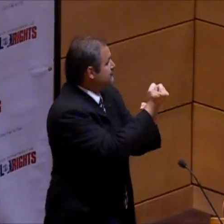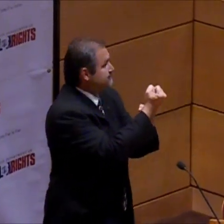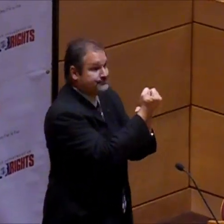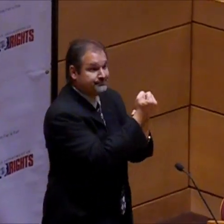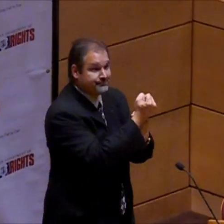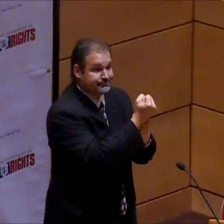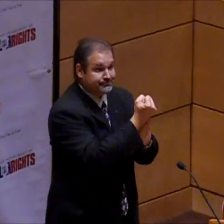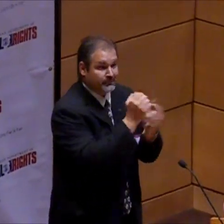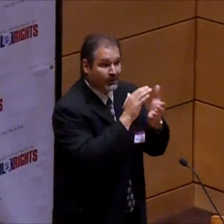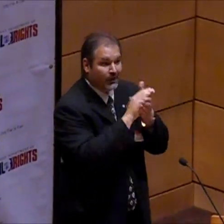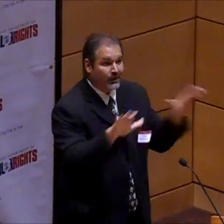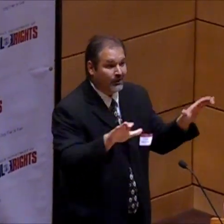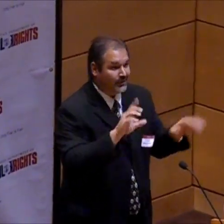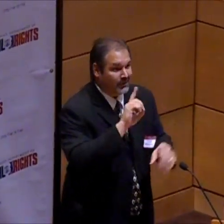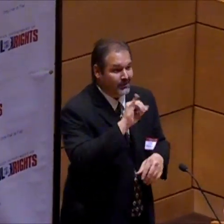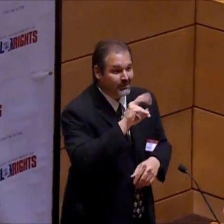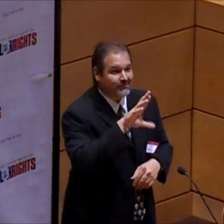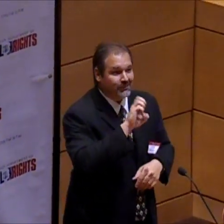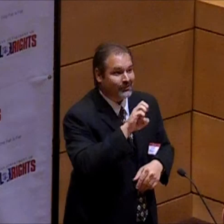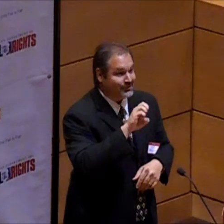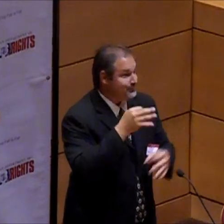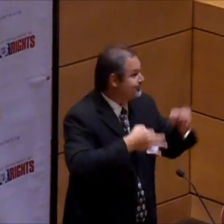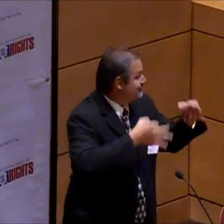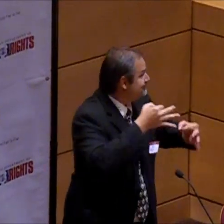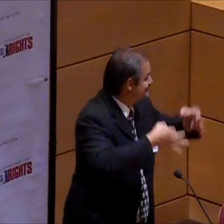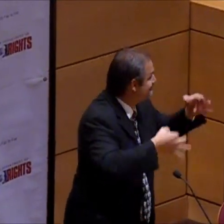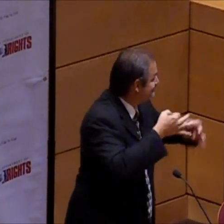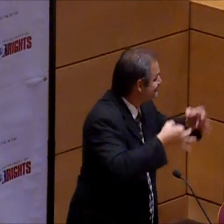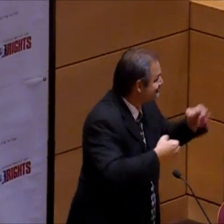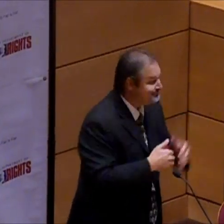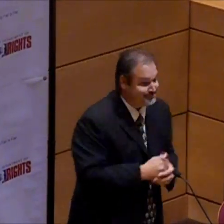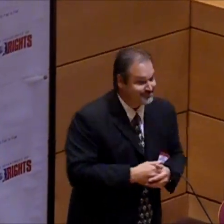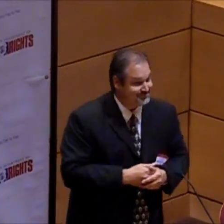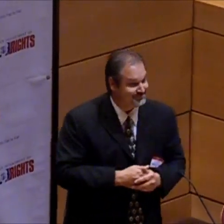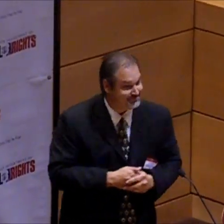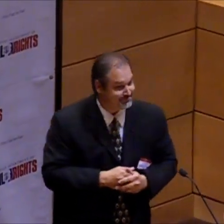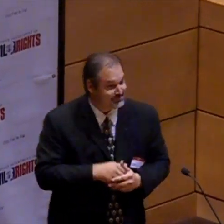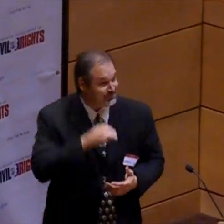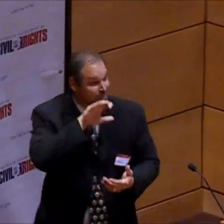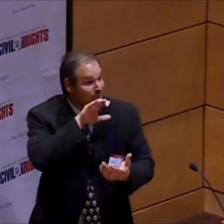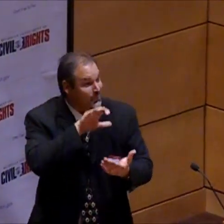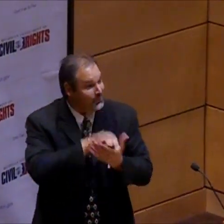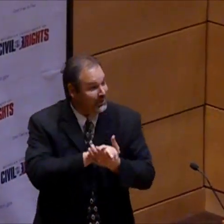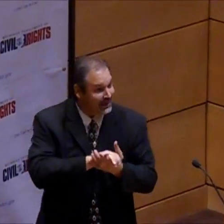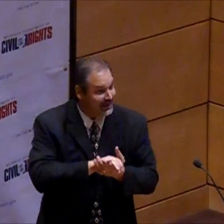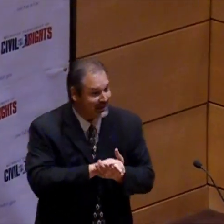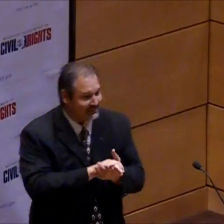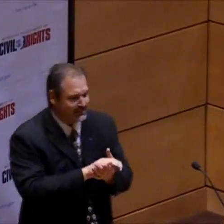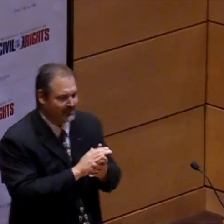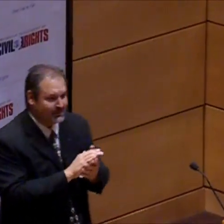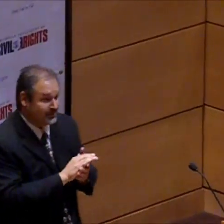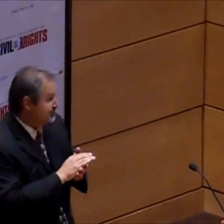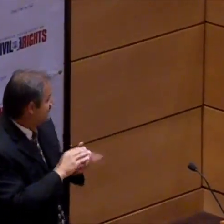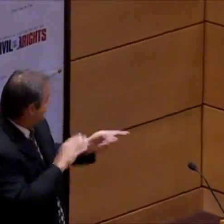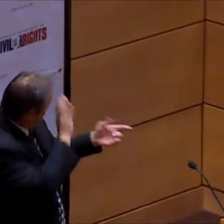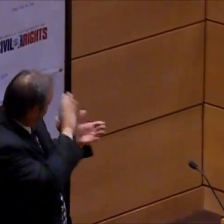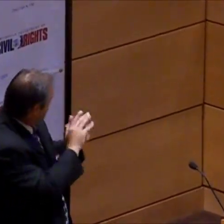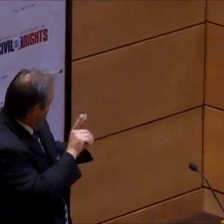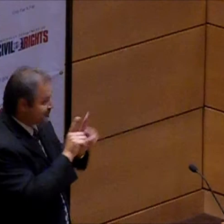We have a situation, a diverse, a divorce case, actually, that has taken place.